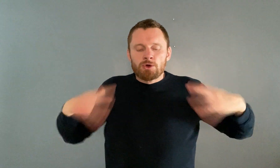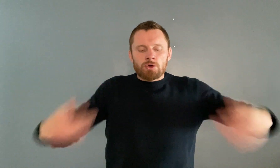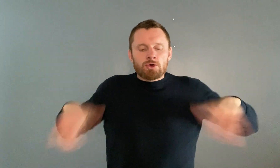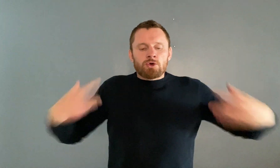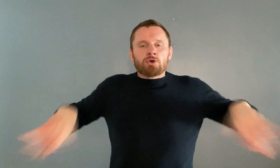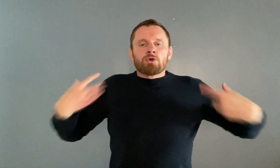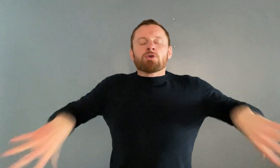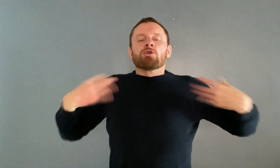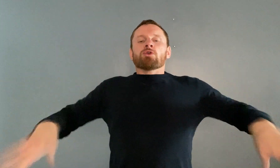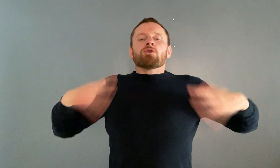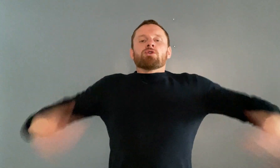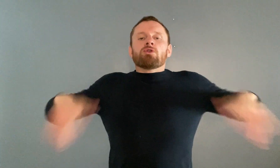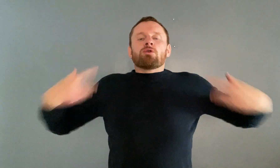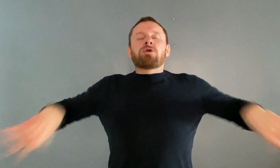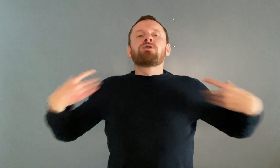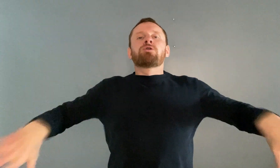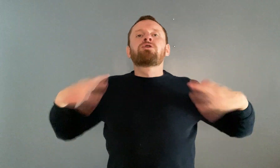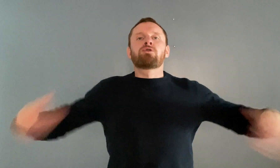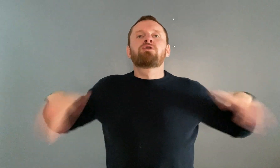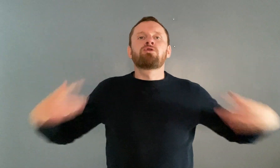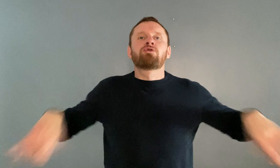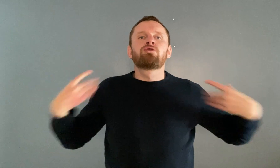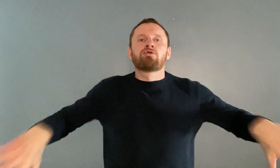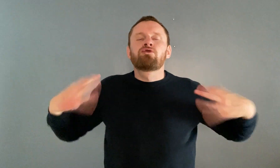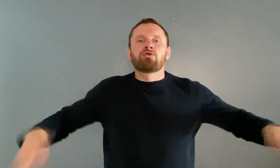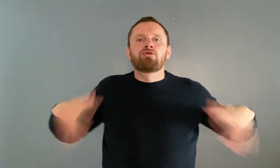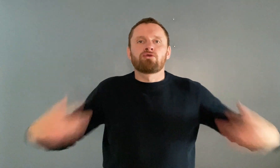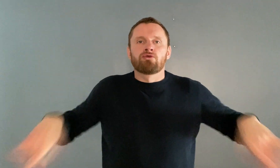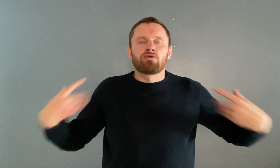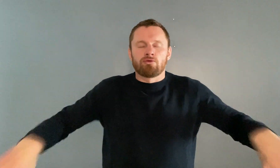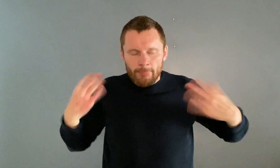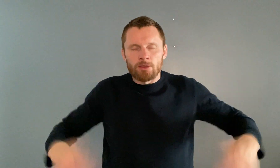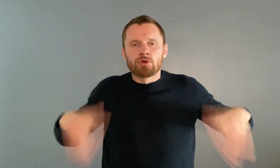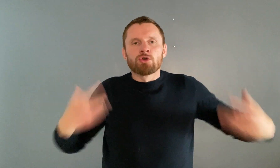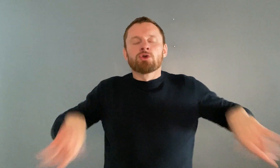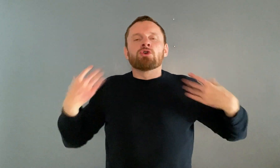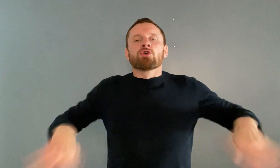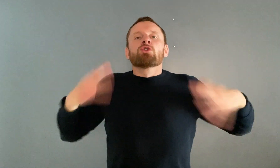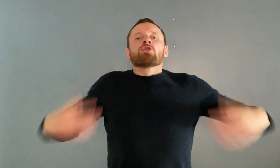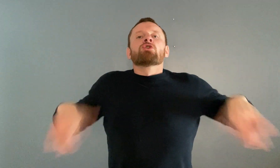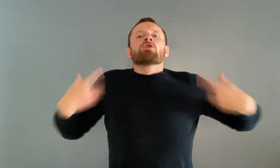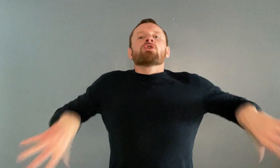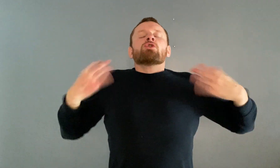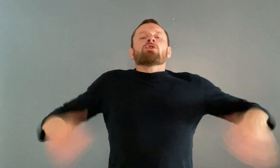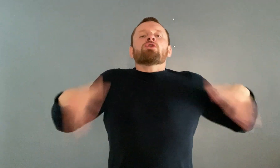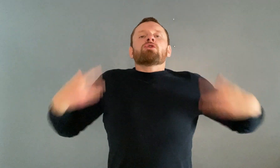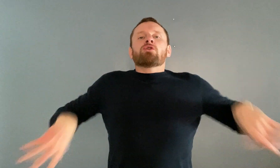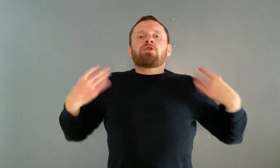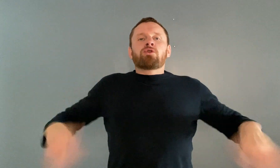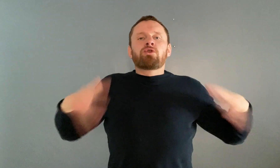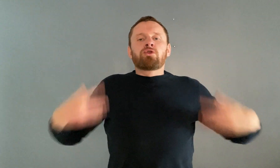okay we're going